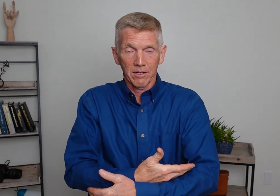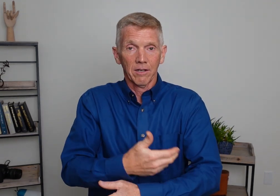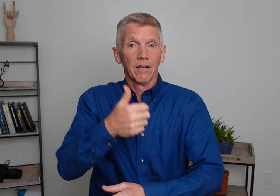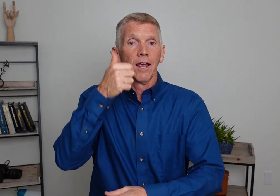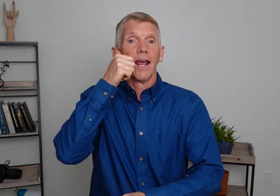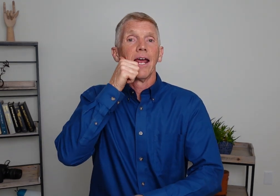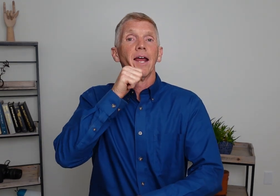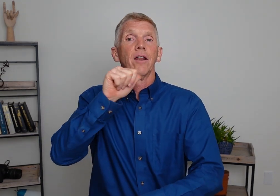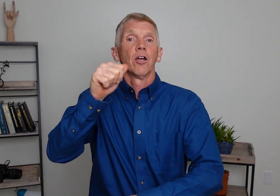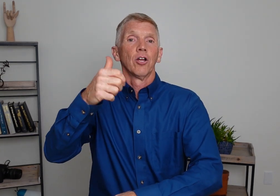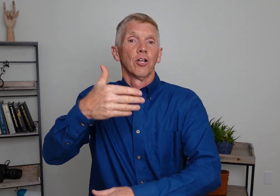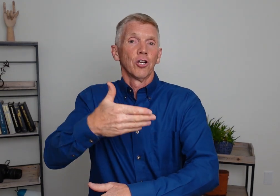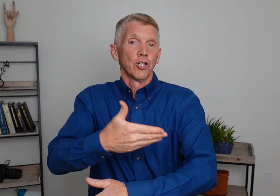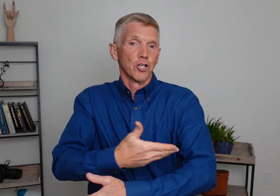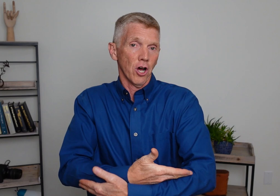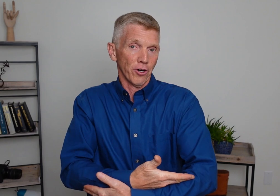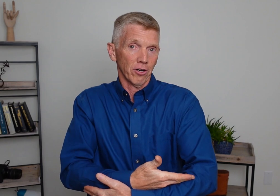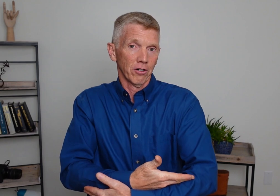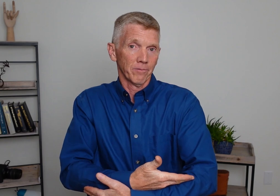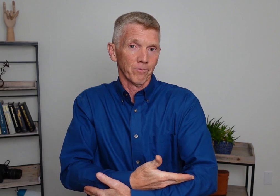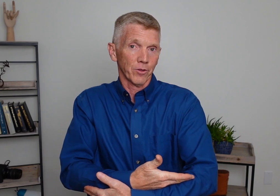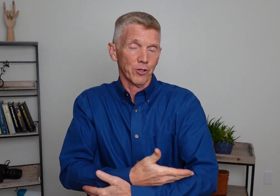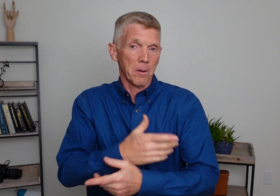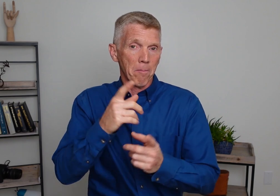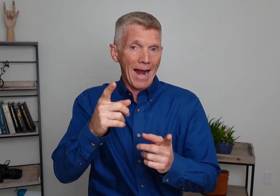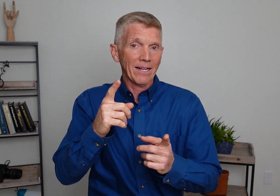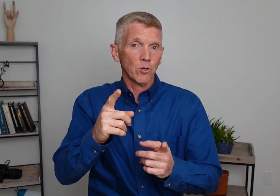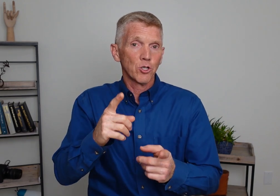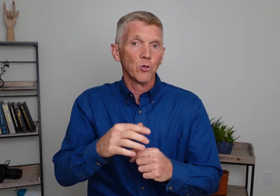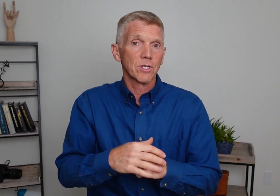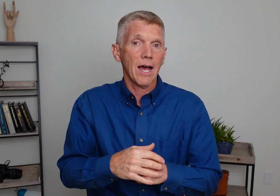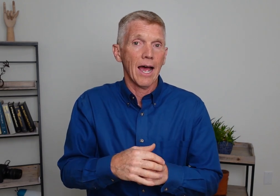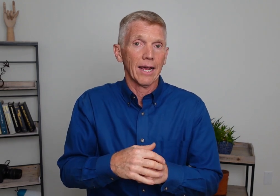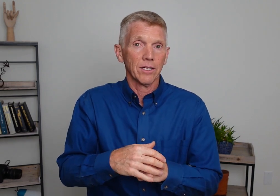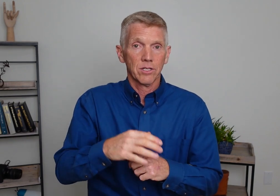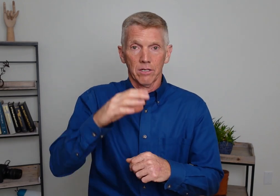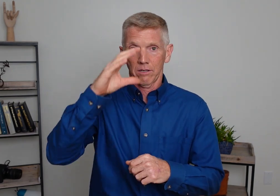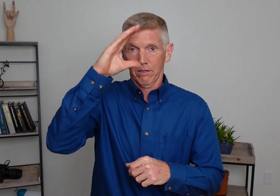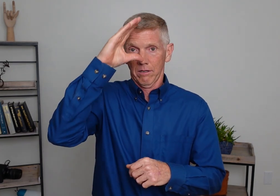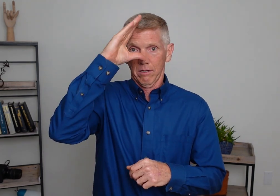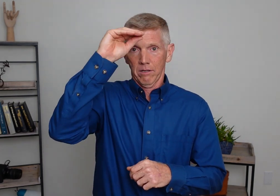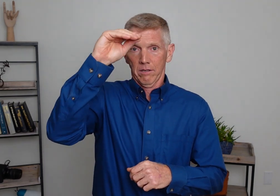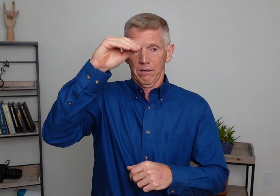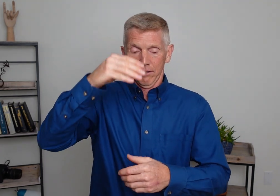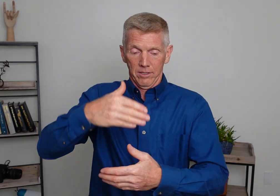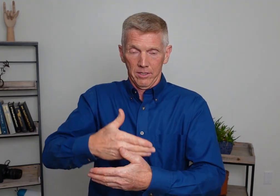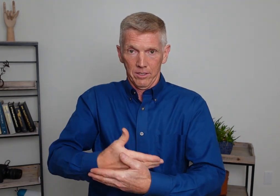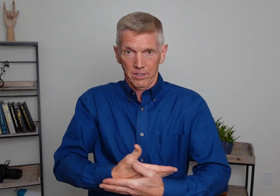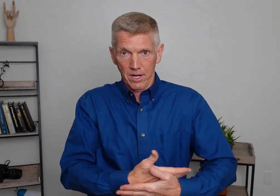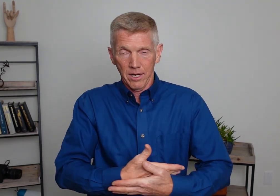Son. And daughter. You're combining those two signs. Son.